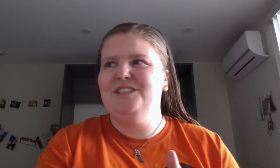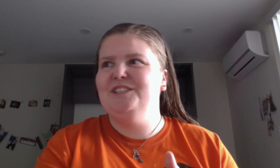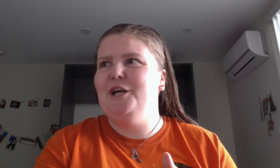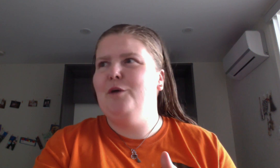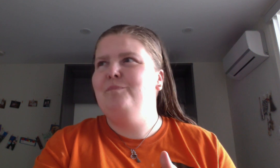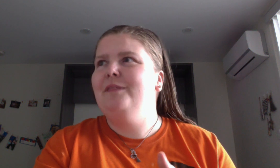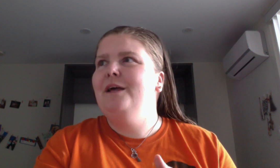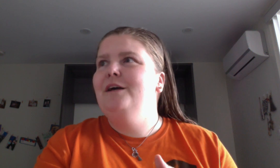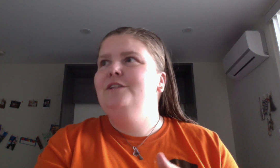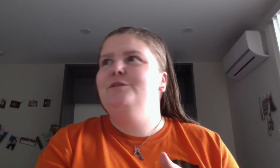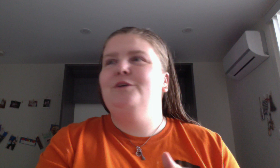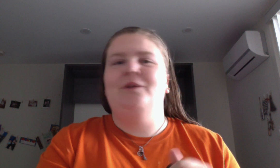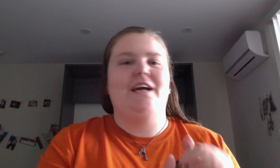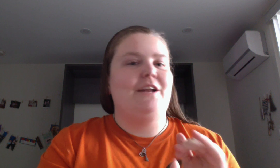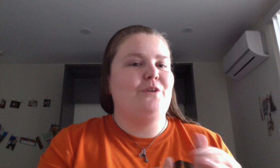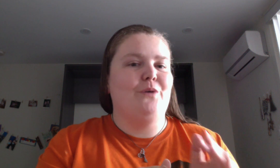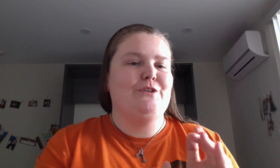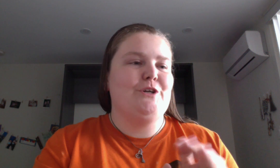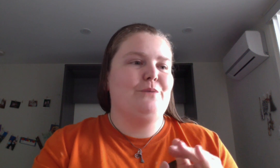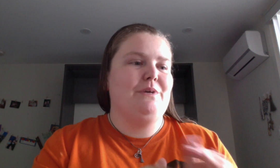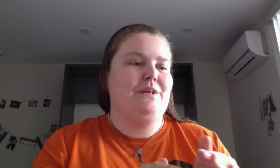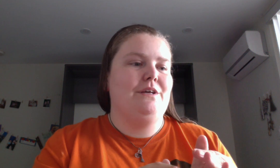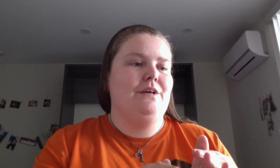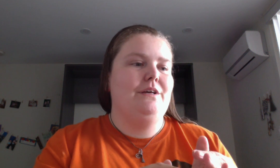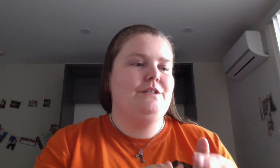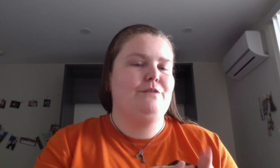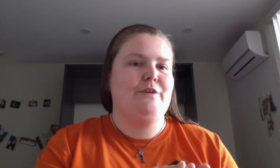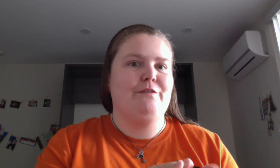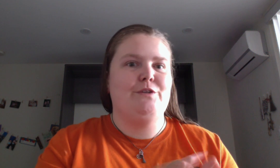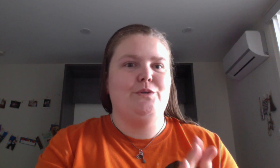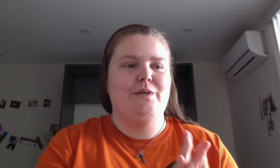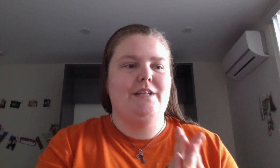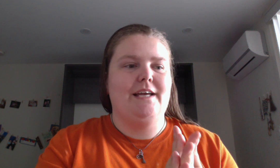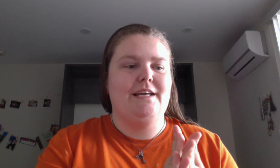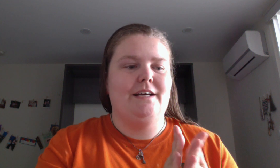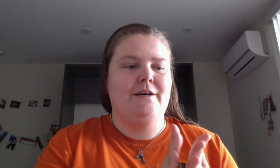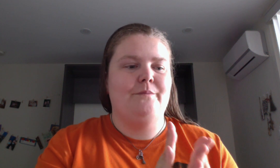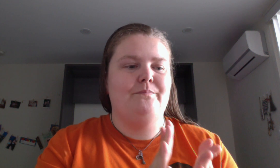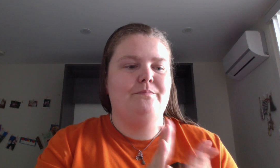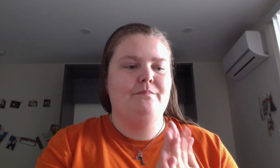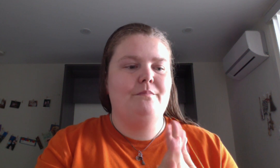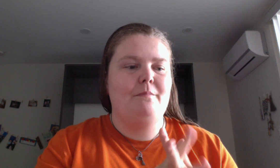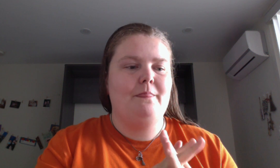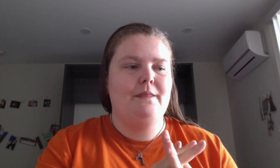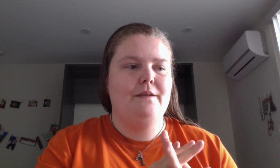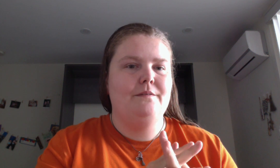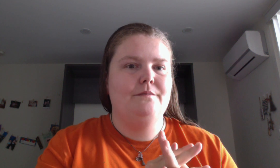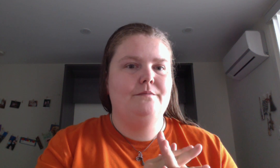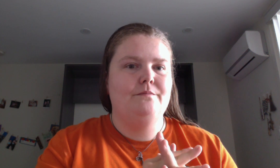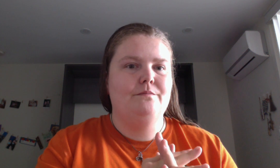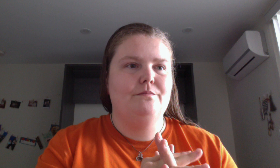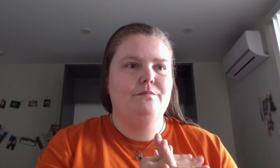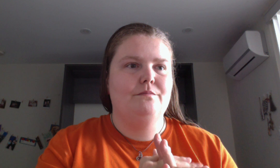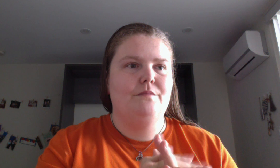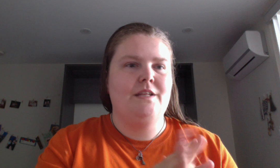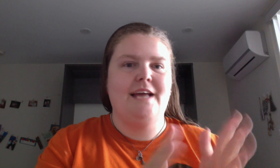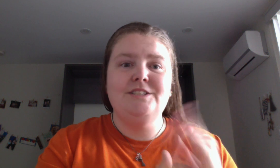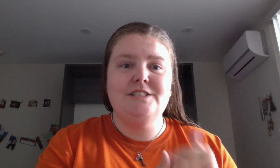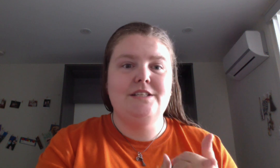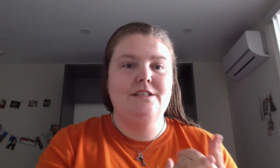the same so like I don't know if it's gonna be different if you do it like an iced tea